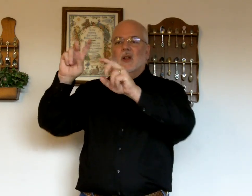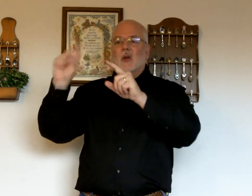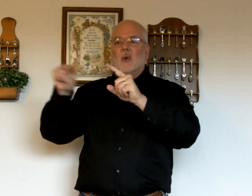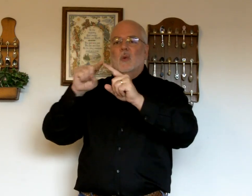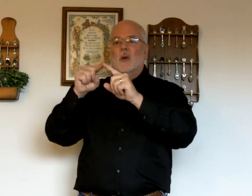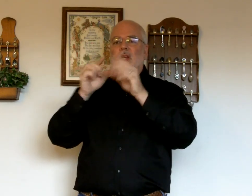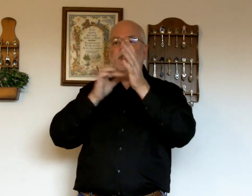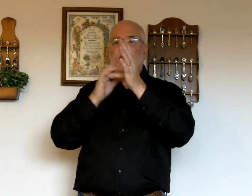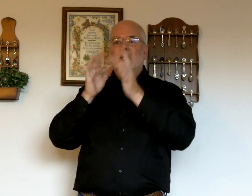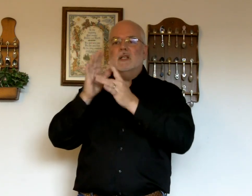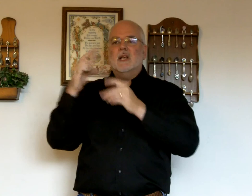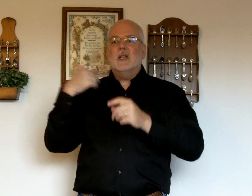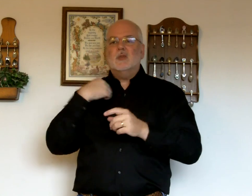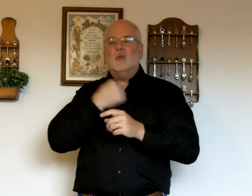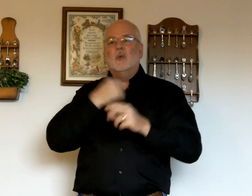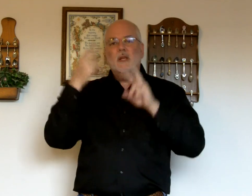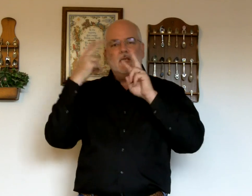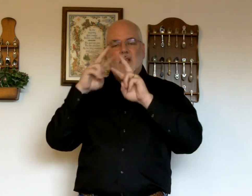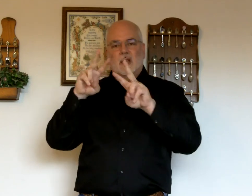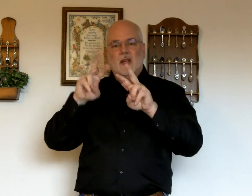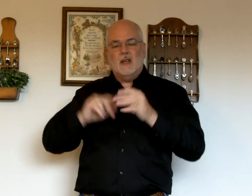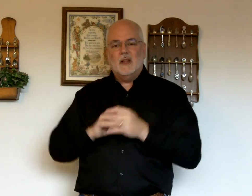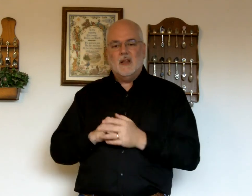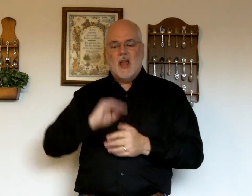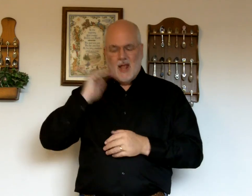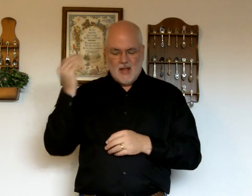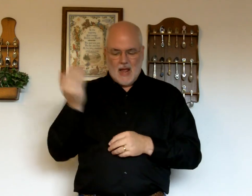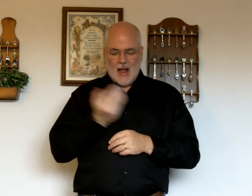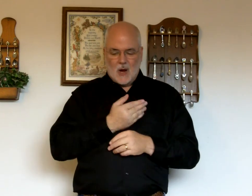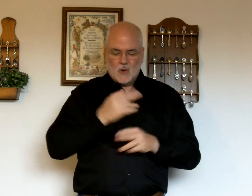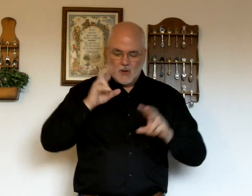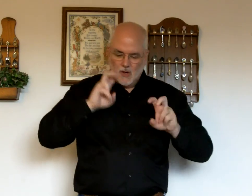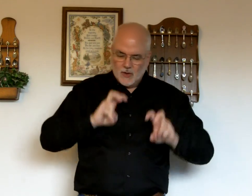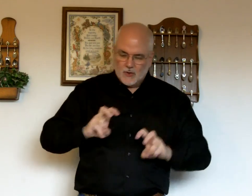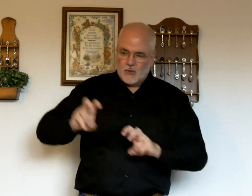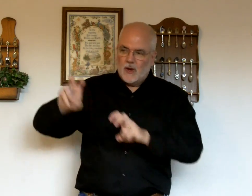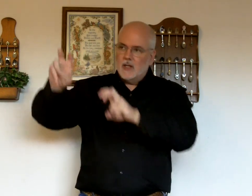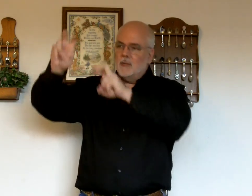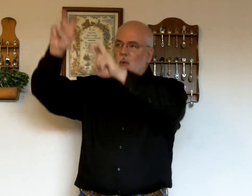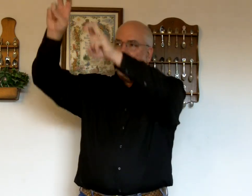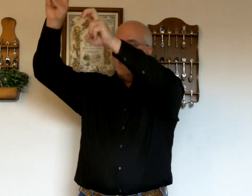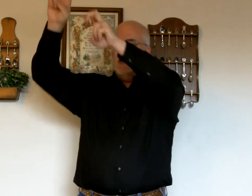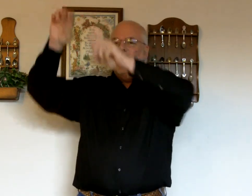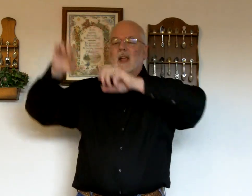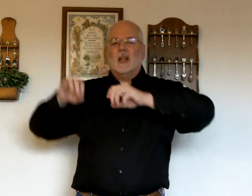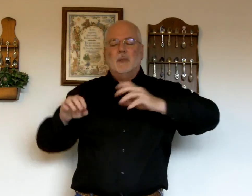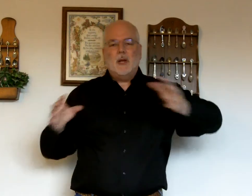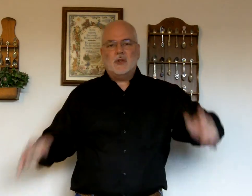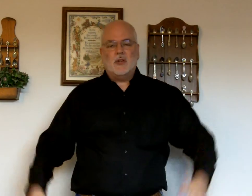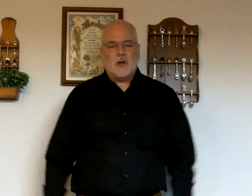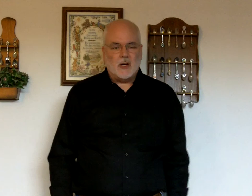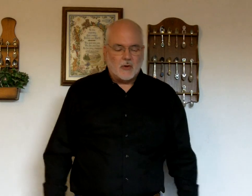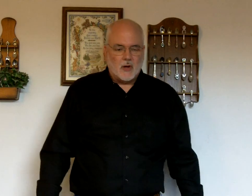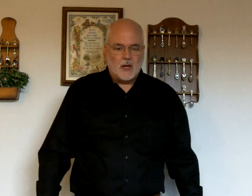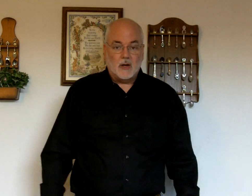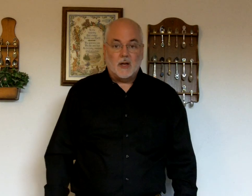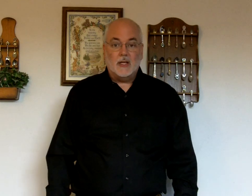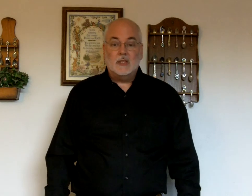With Jesus. see. Our. Transport. The picture they're trying to draw here is.